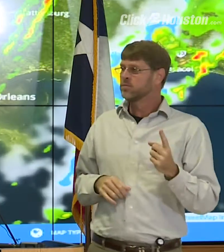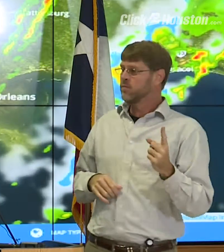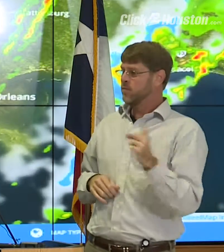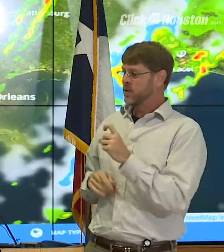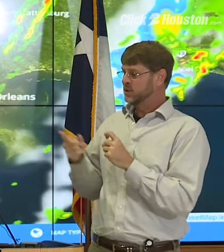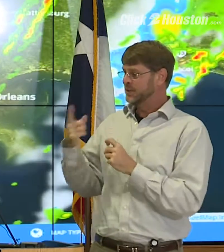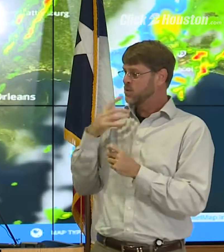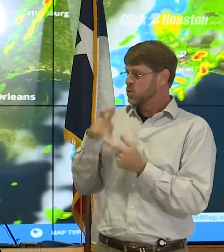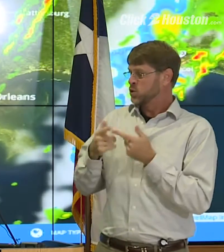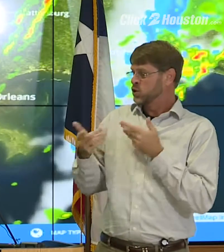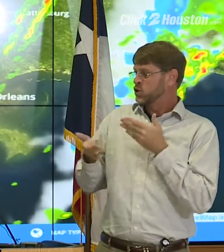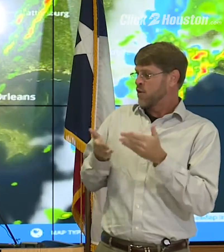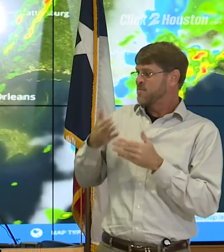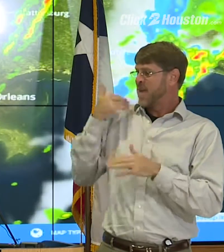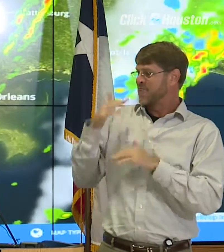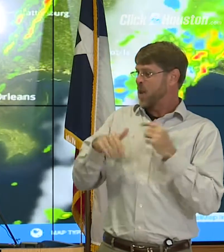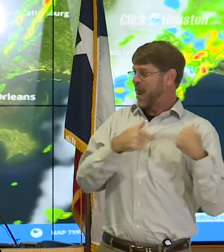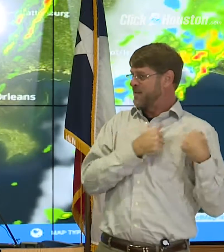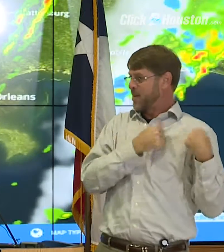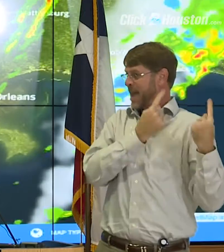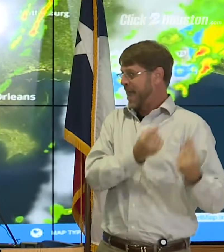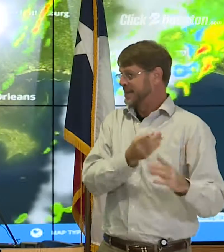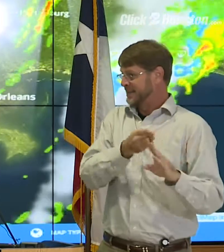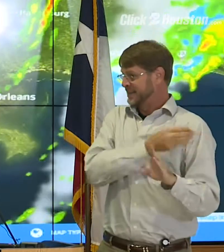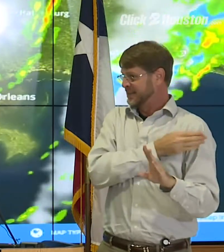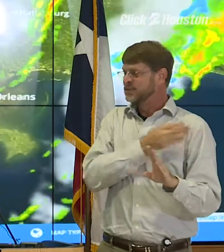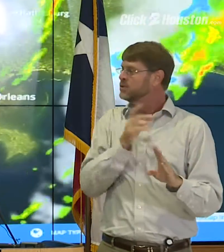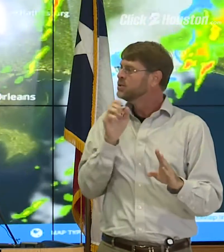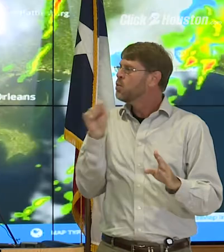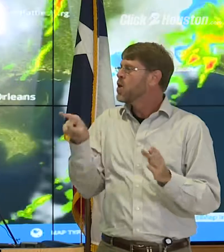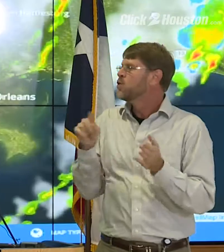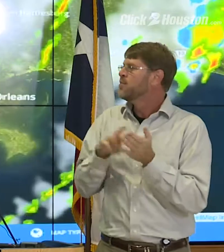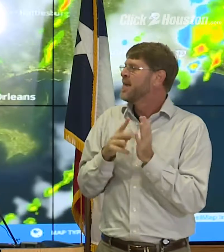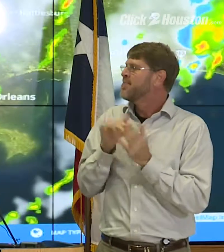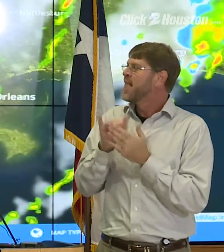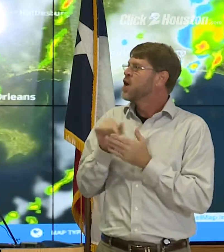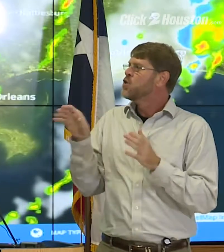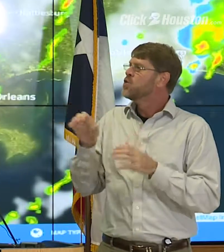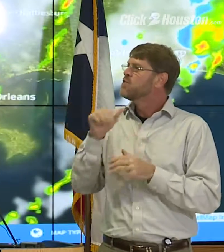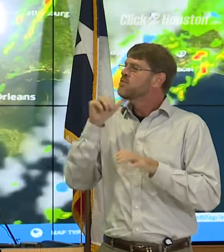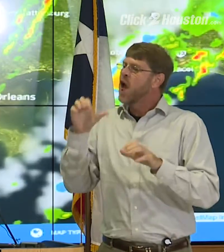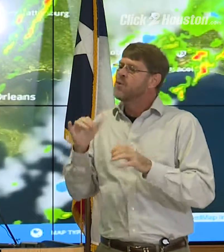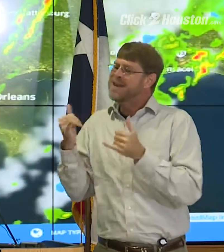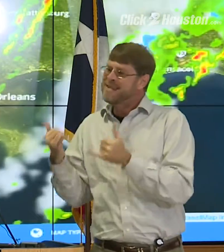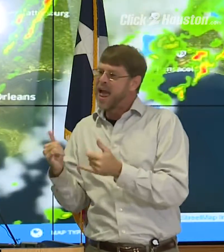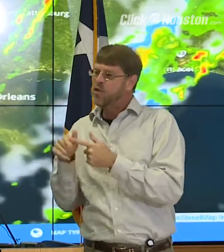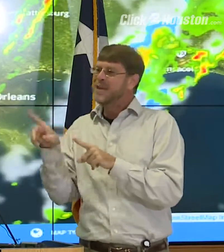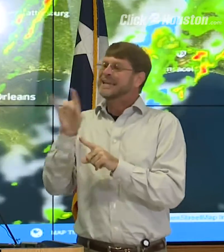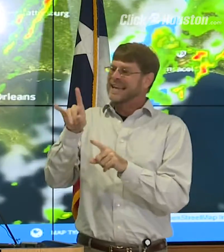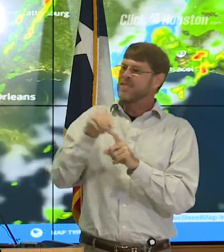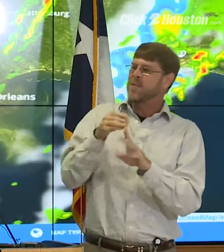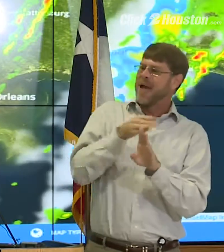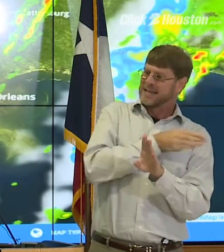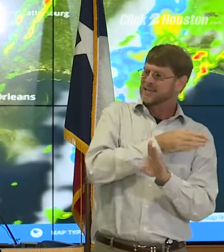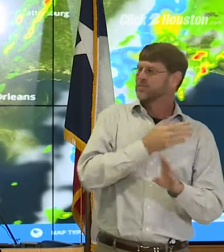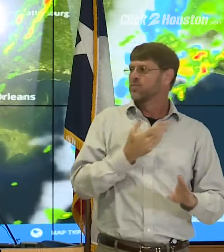that you want to serve better than we have in the past. What things are you not doing this time that you have done in the past?